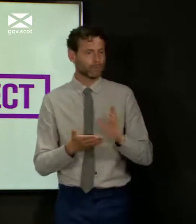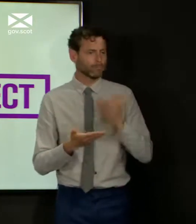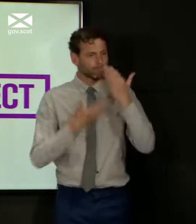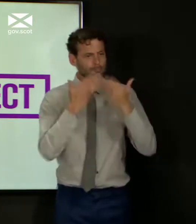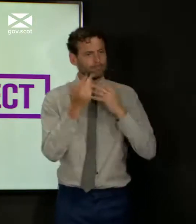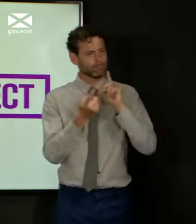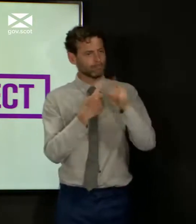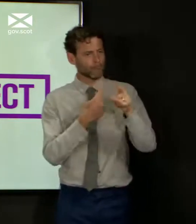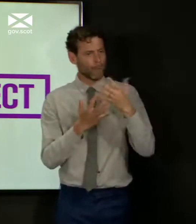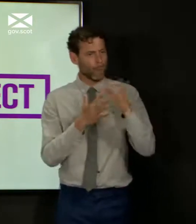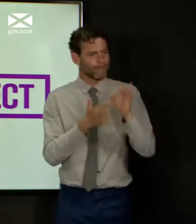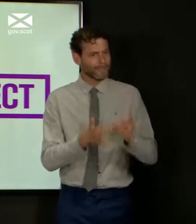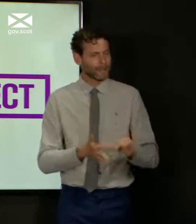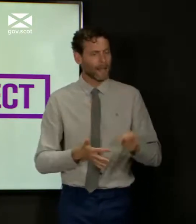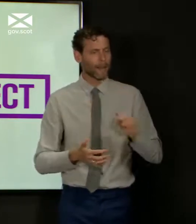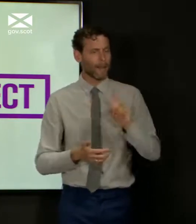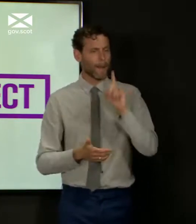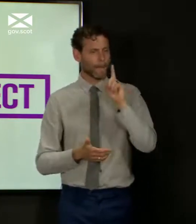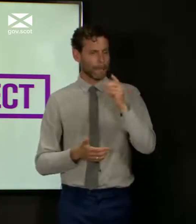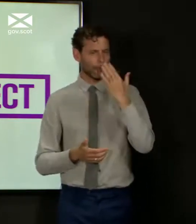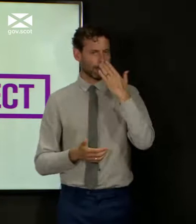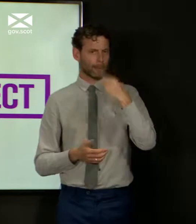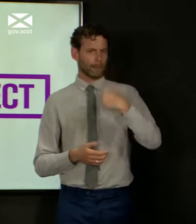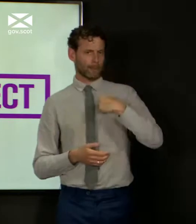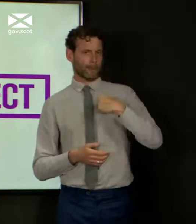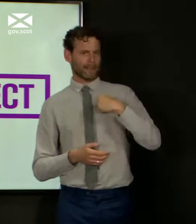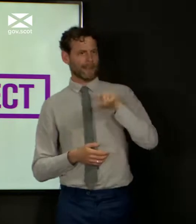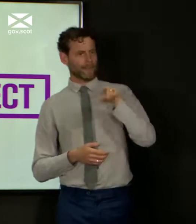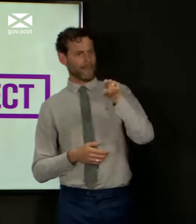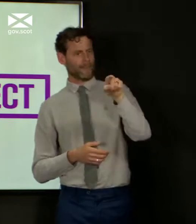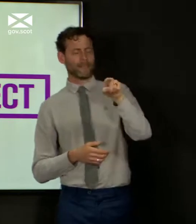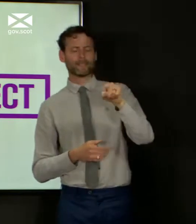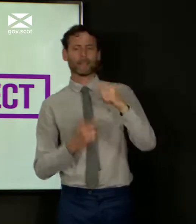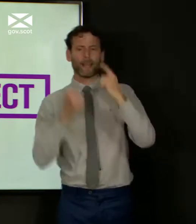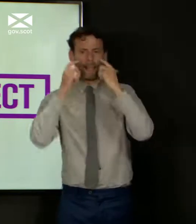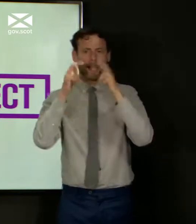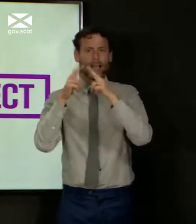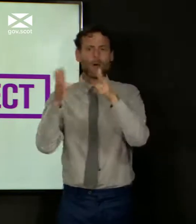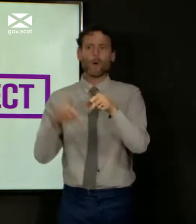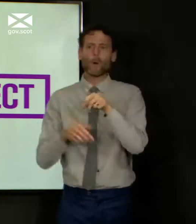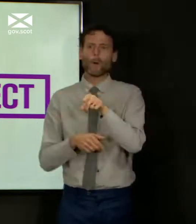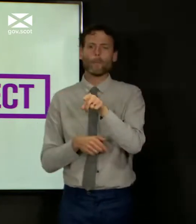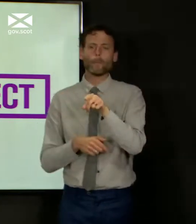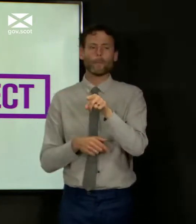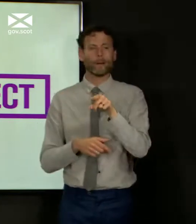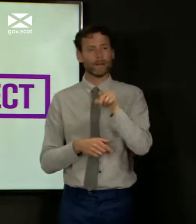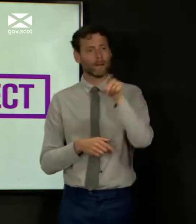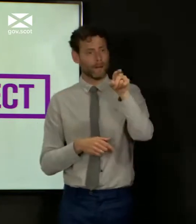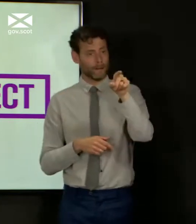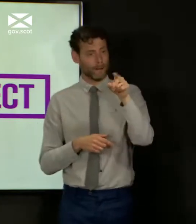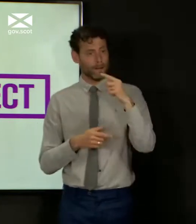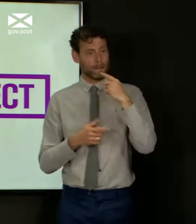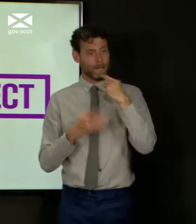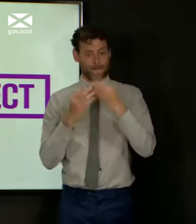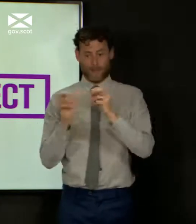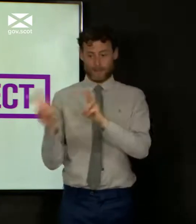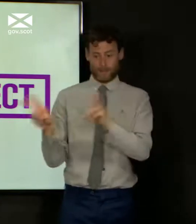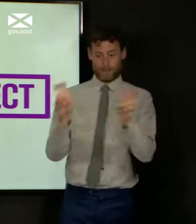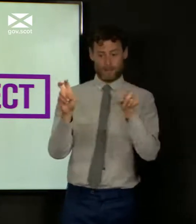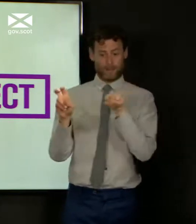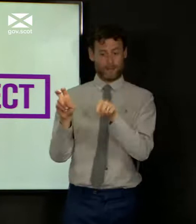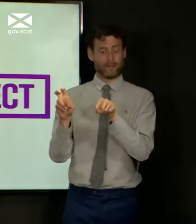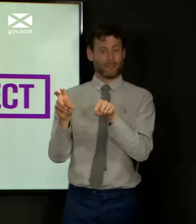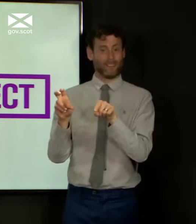back to you in detail on it. But it indicates to me that the advice that you are quoting from